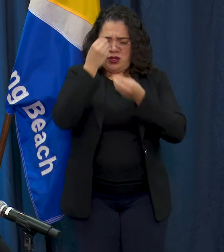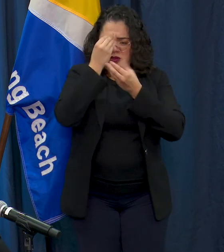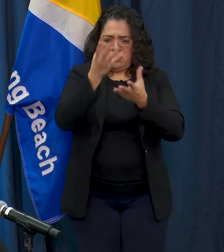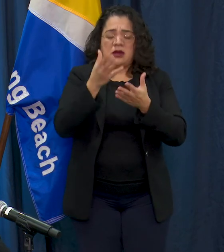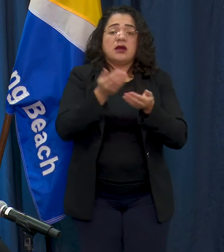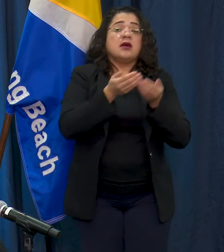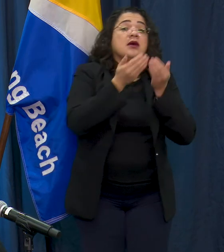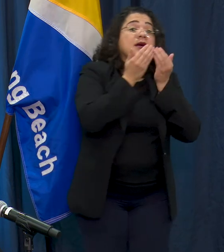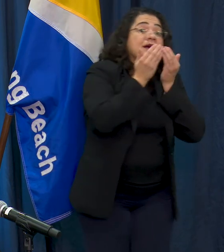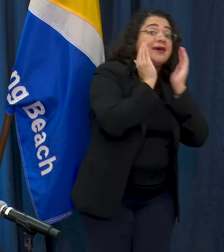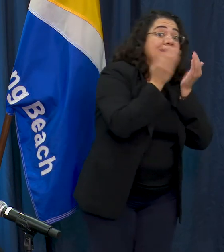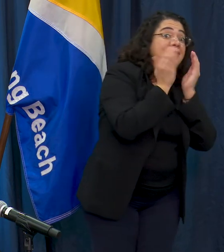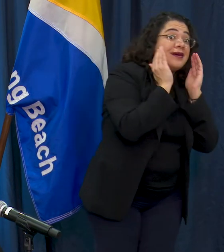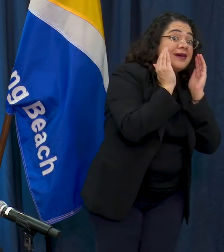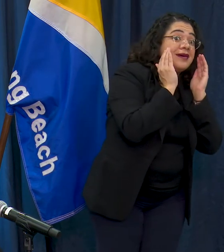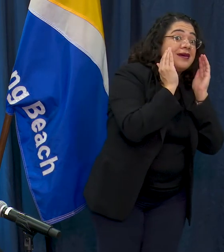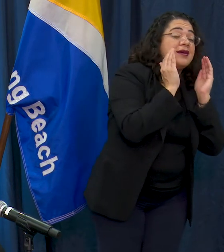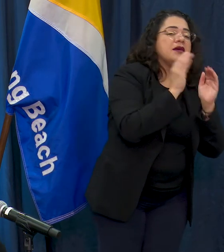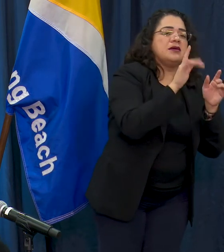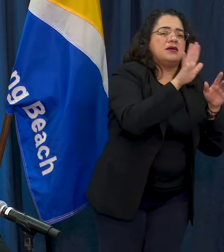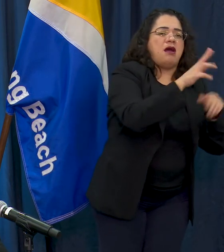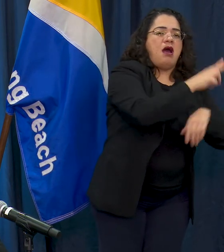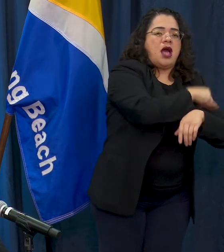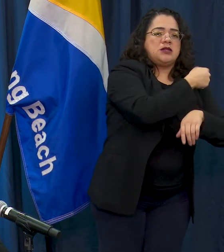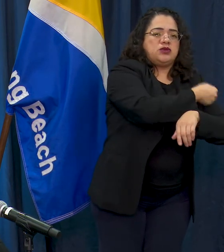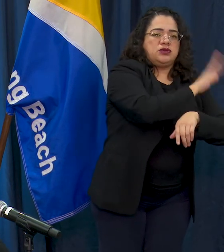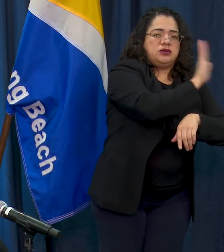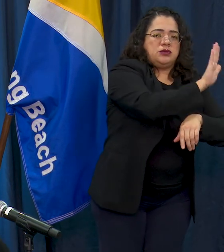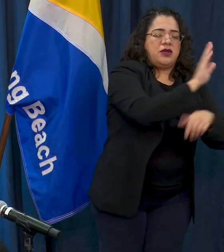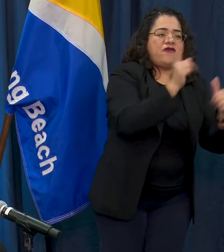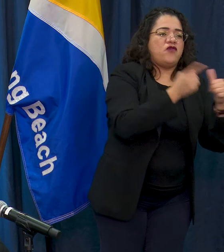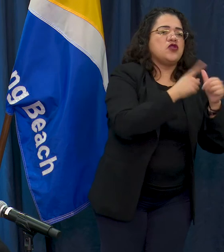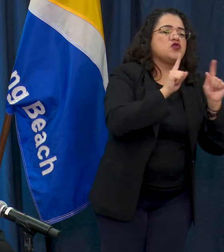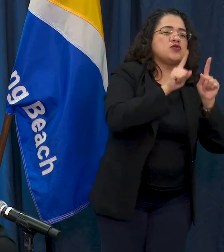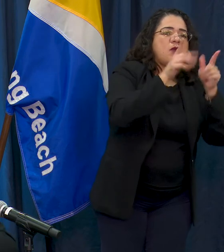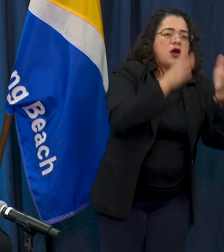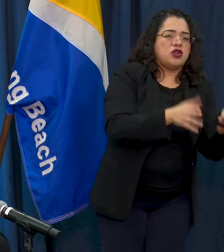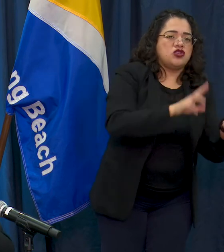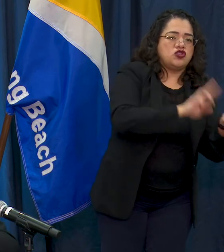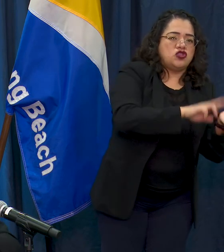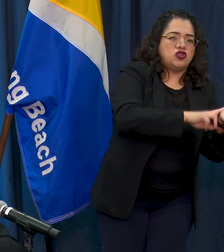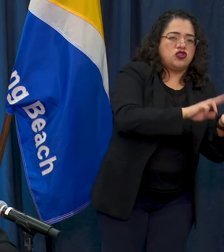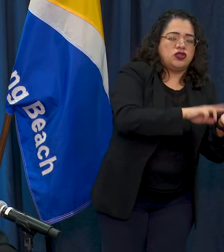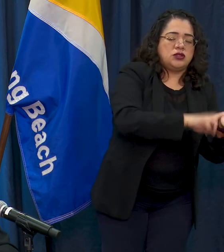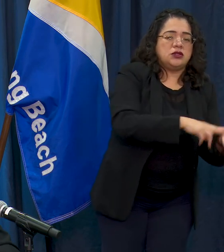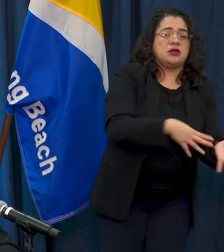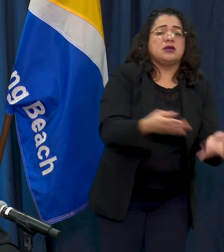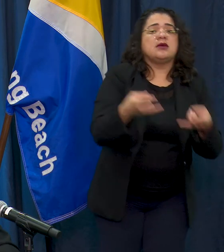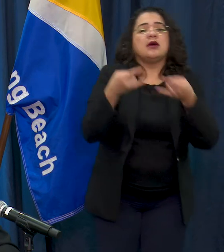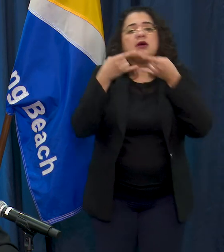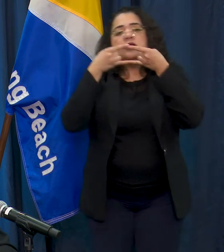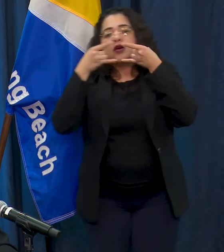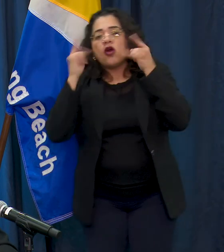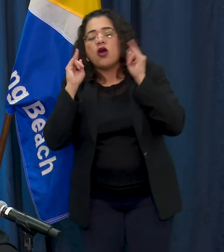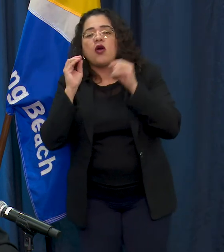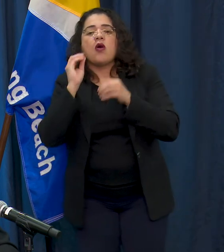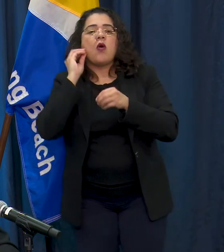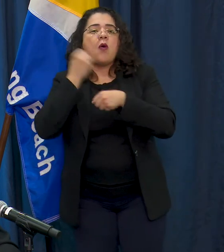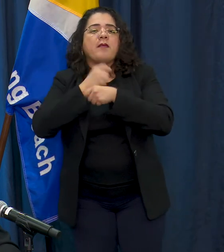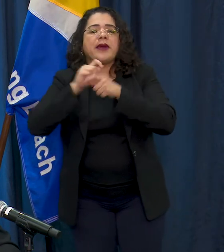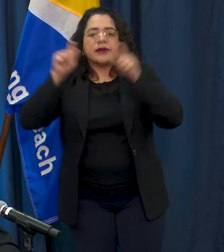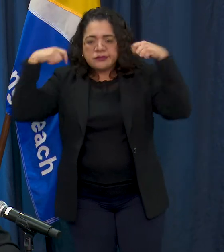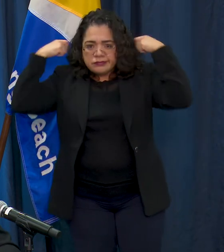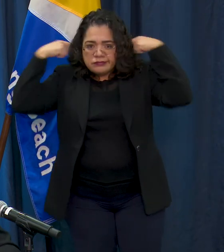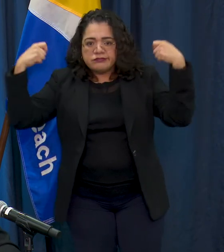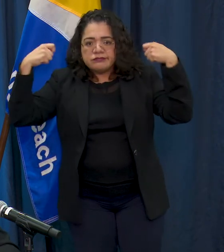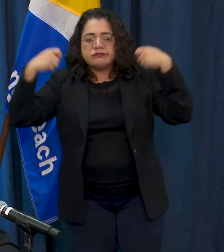masks medical masks are reserved for those in hospitals and first responders and nurses a scarf a homemade face covering a